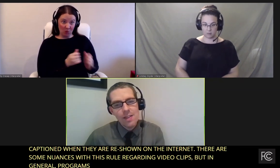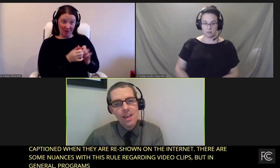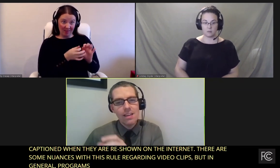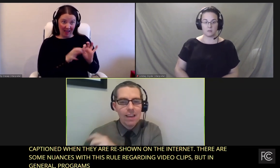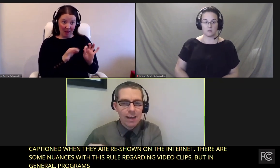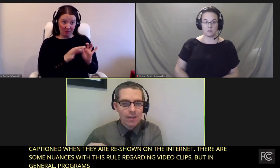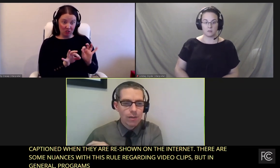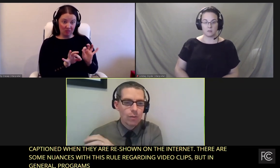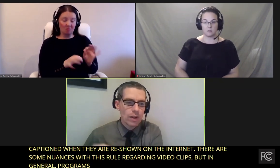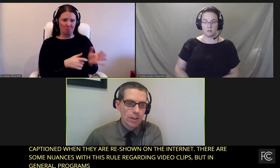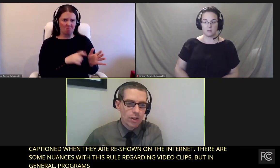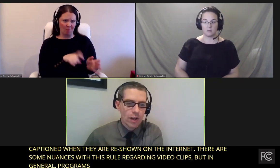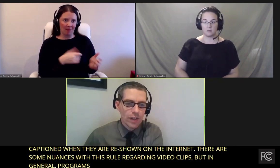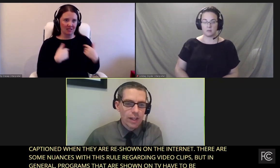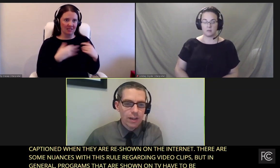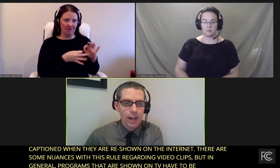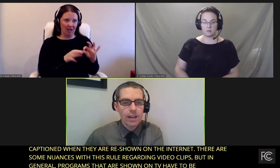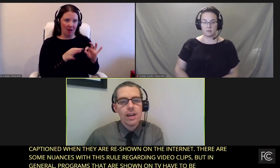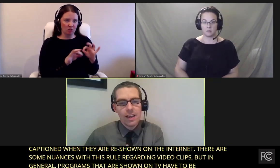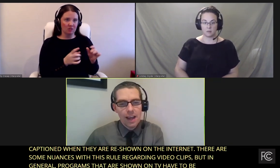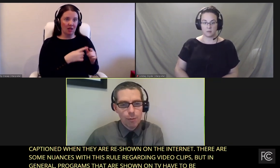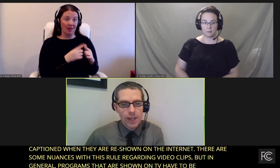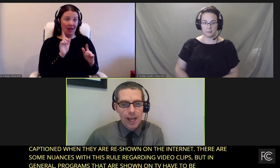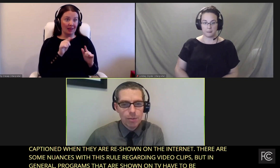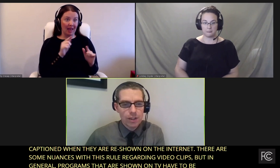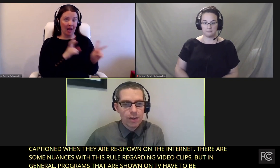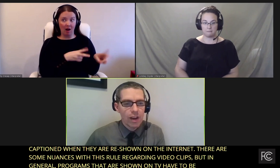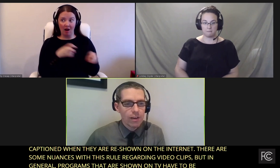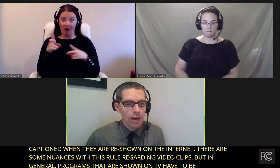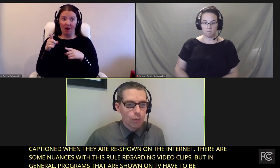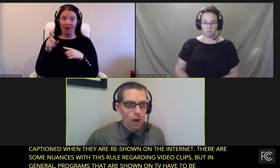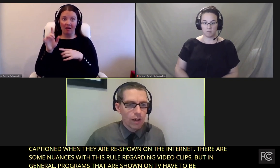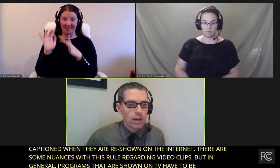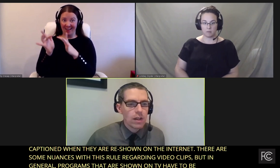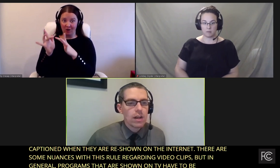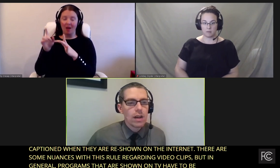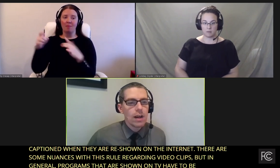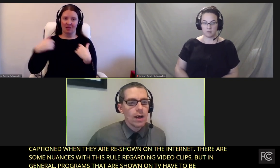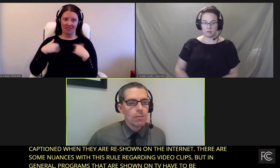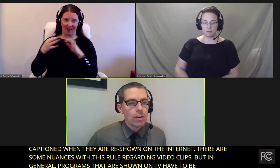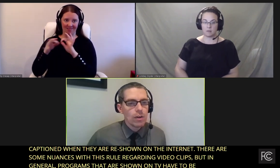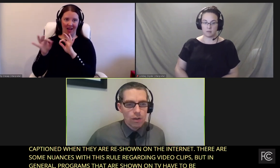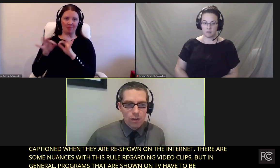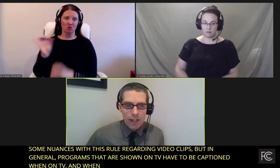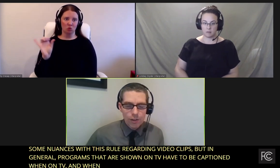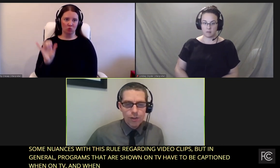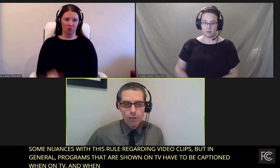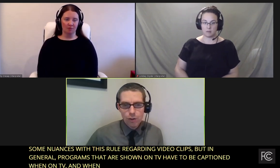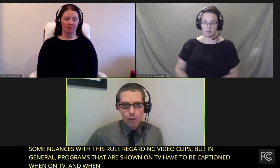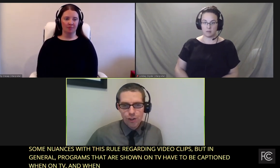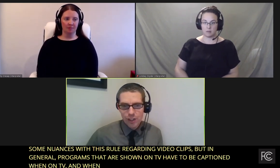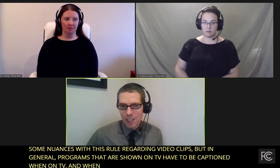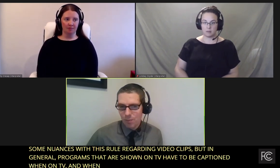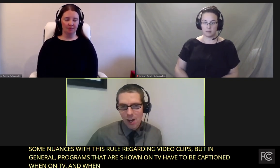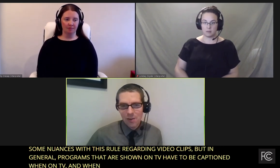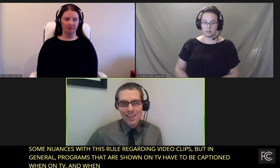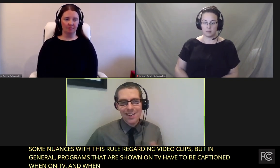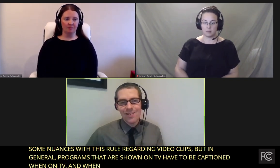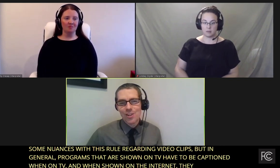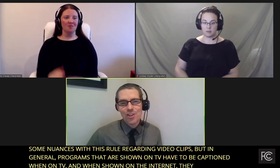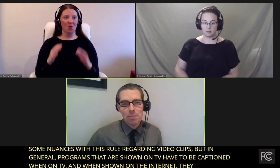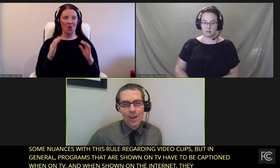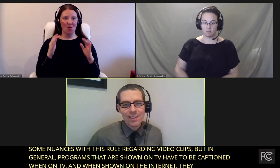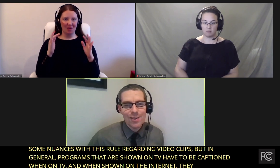on TV, and then later, when they're shown on the internet, they have to be captioned there as well. Let's keep